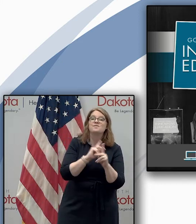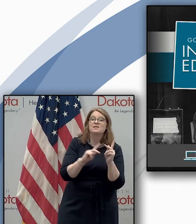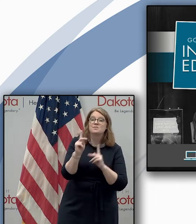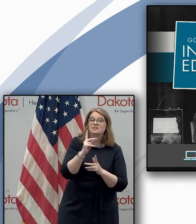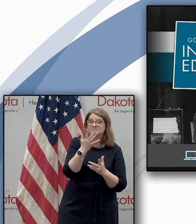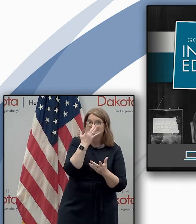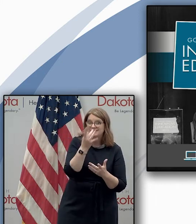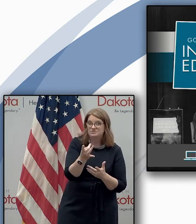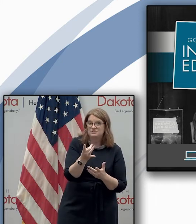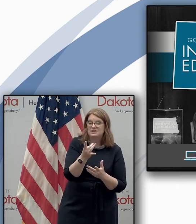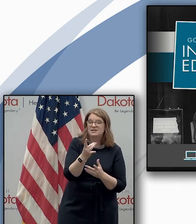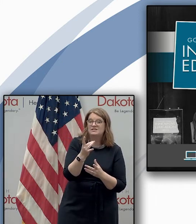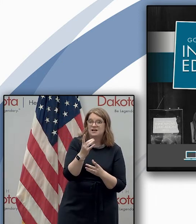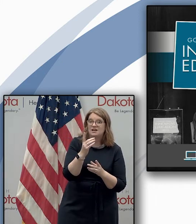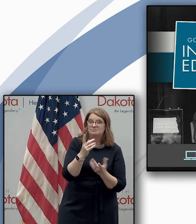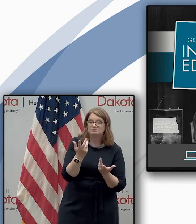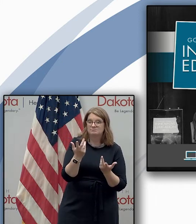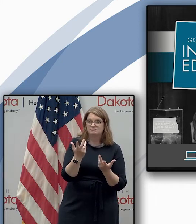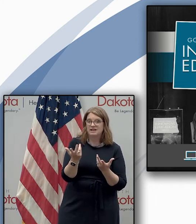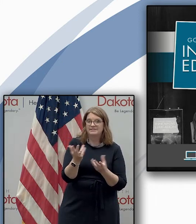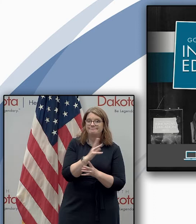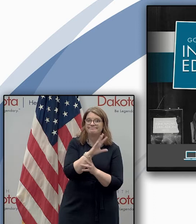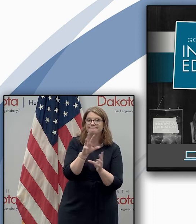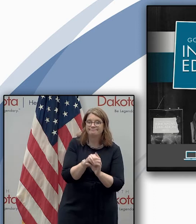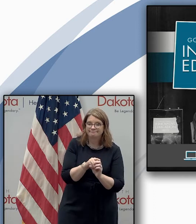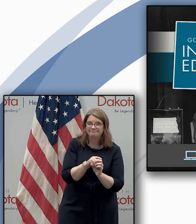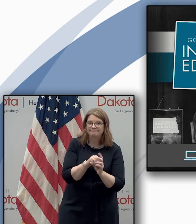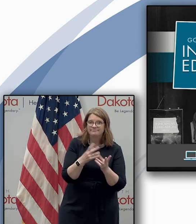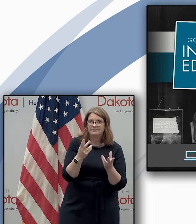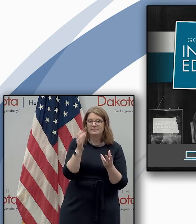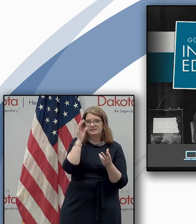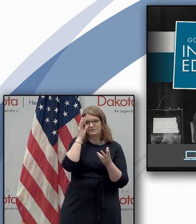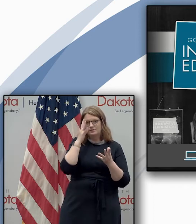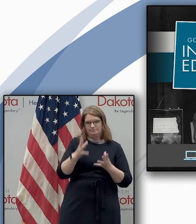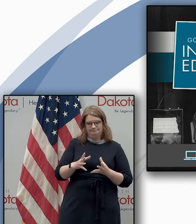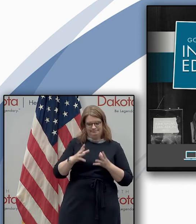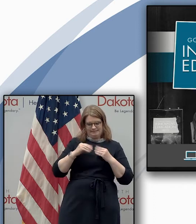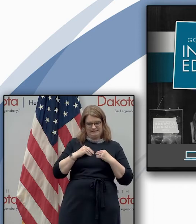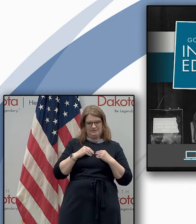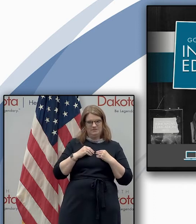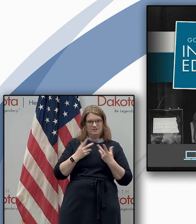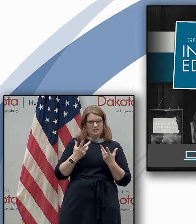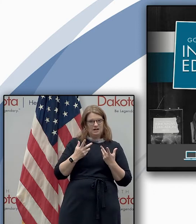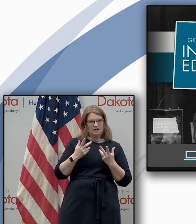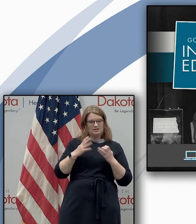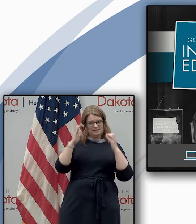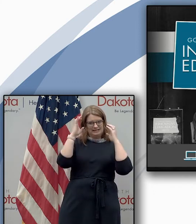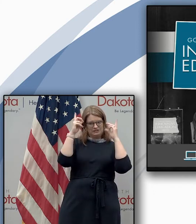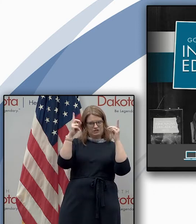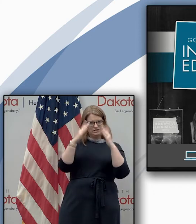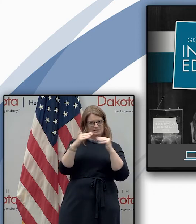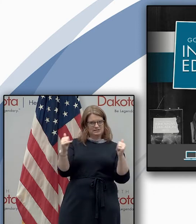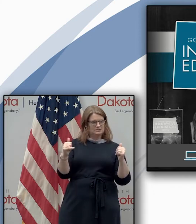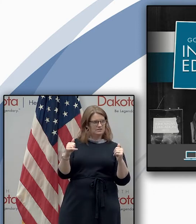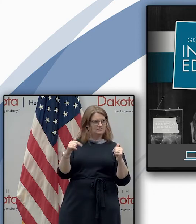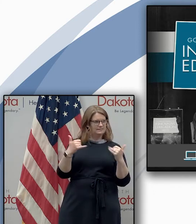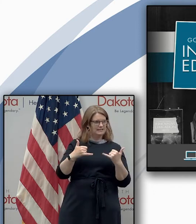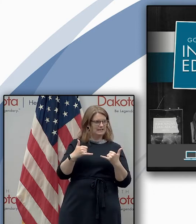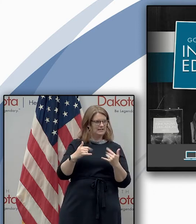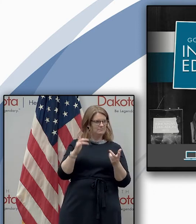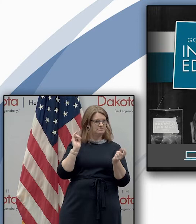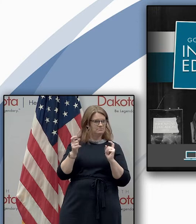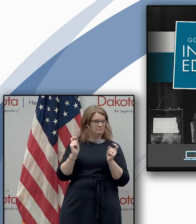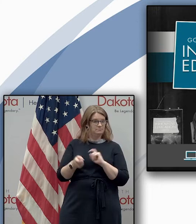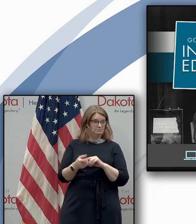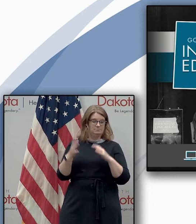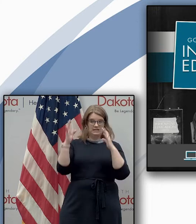and join in a collection join in the collective cause to adopt our education system the rapidly evolving world so whether you're an